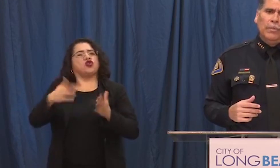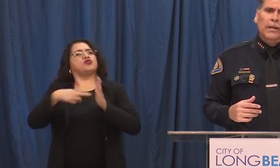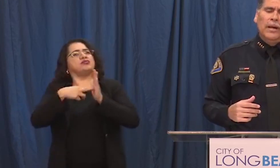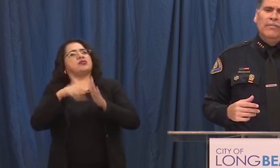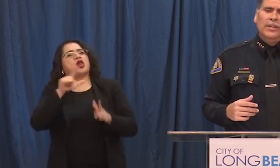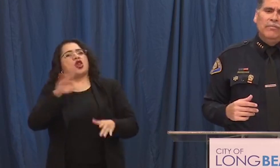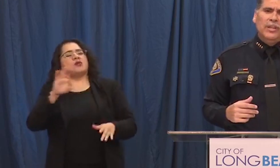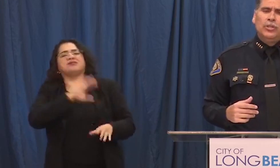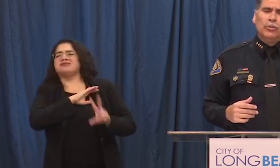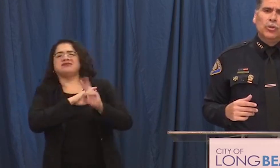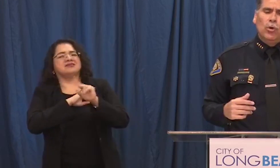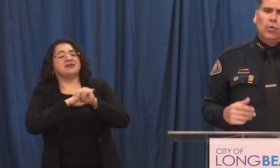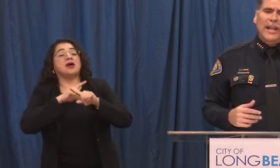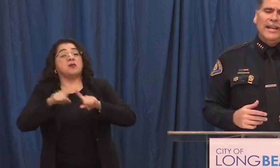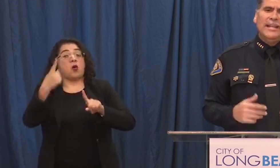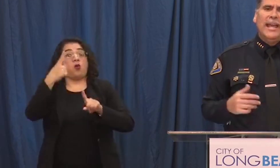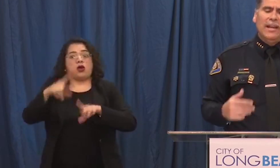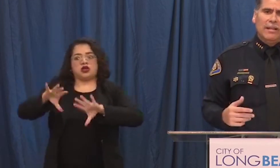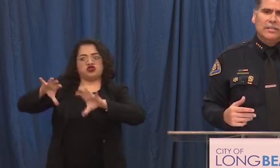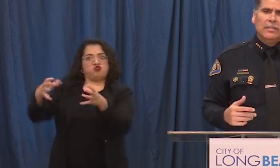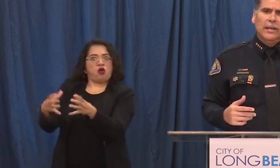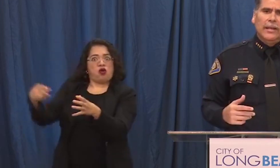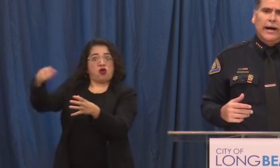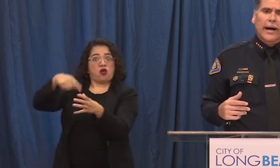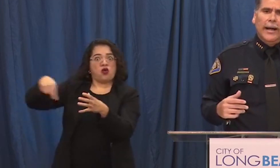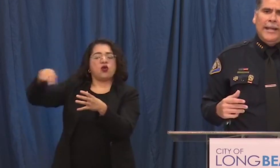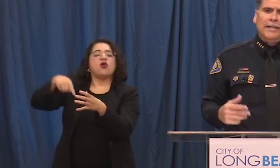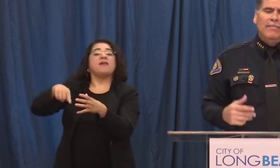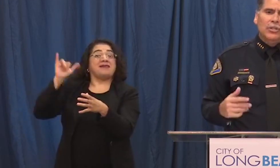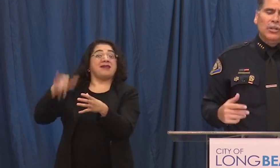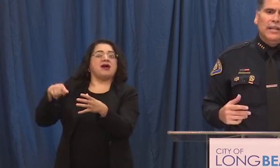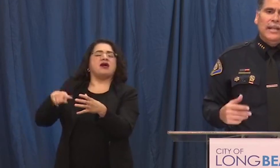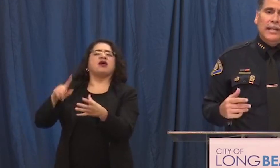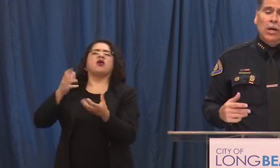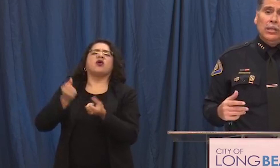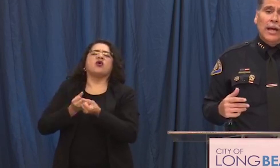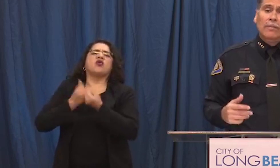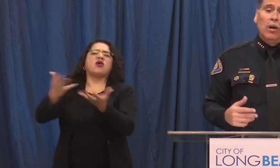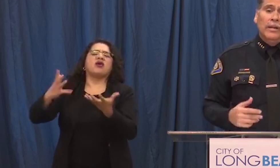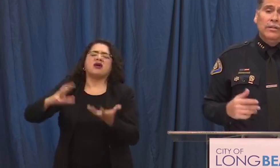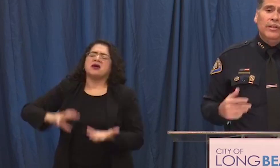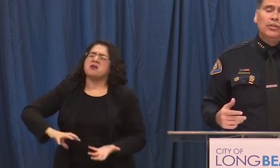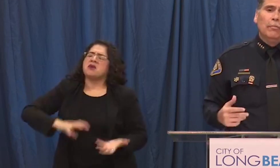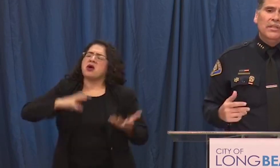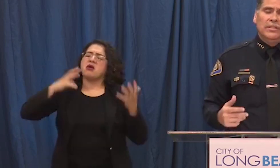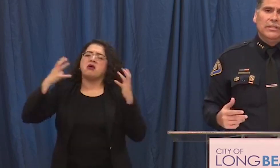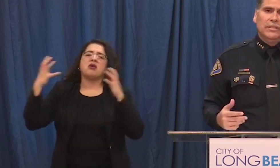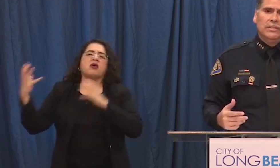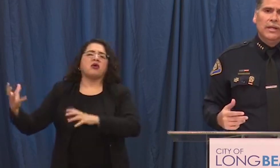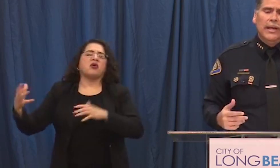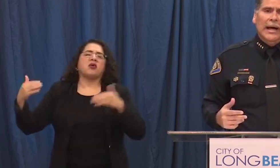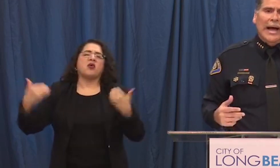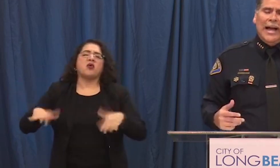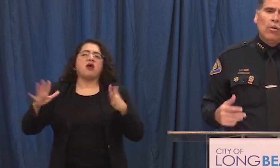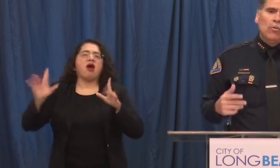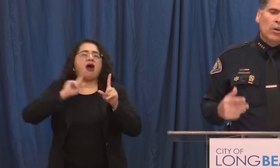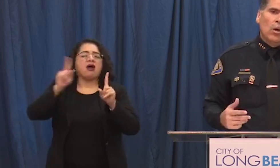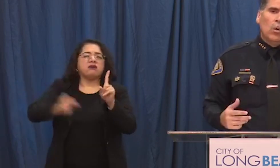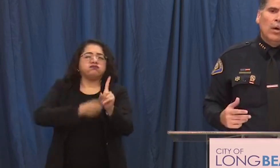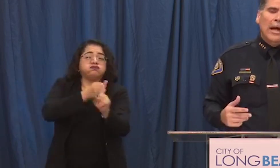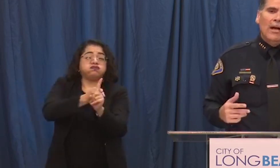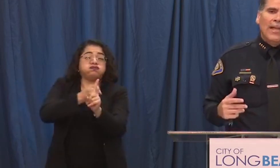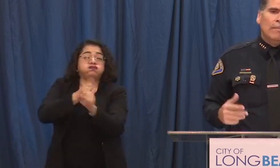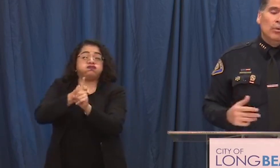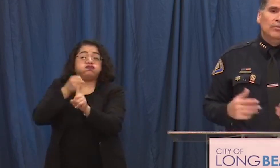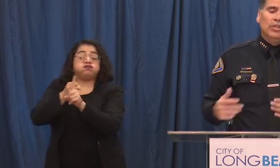group of individuals who created chaos uh and eventually hit a lot of our individual businesses I don't